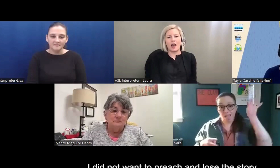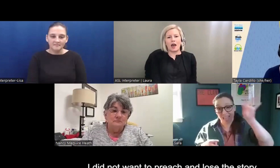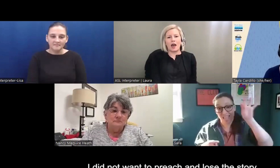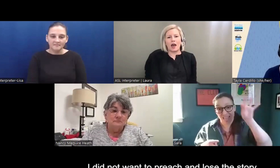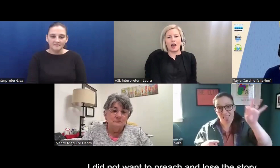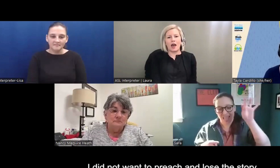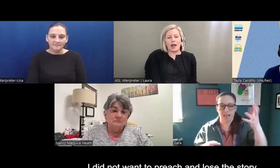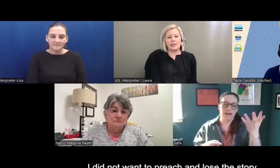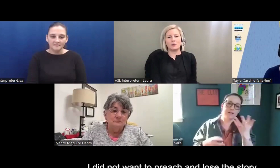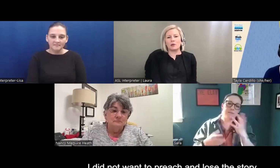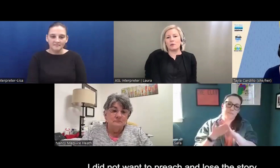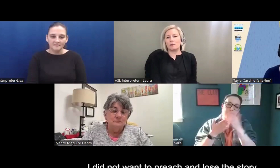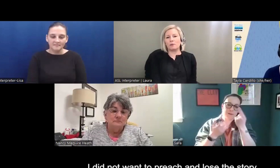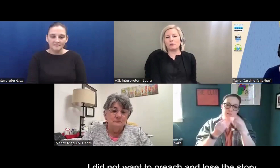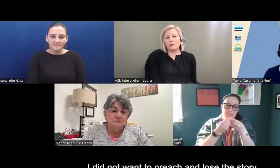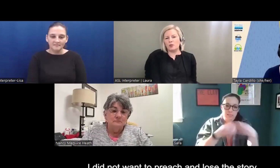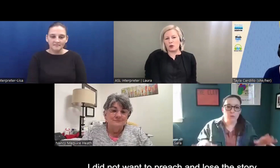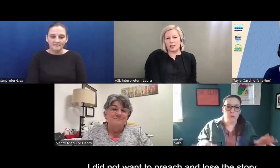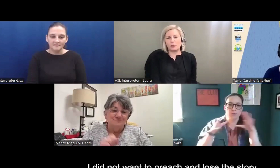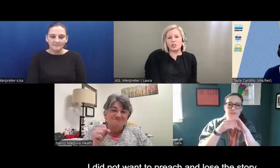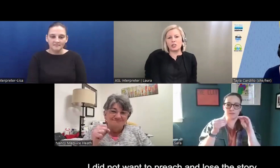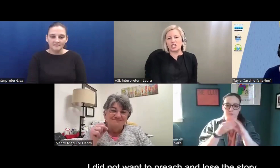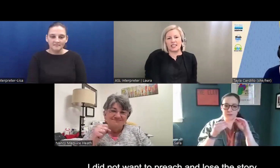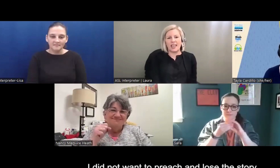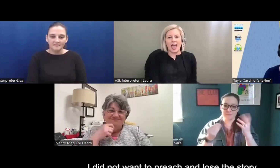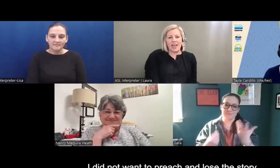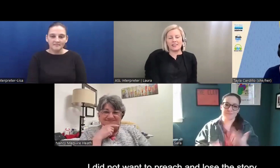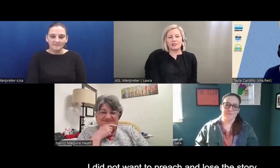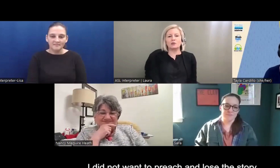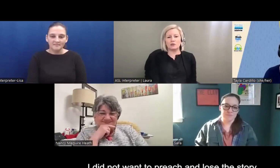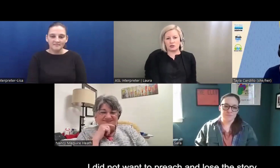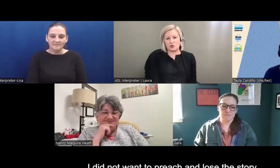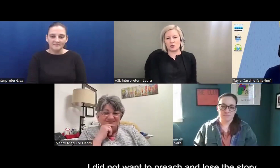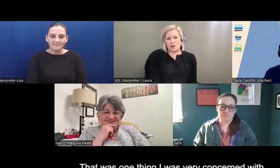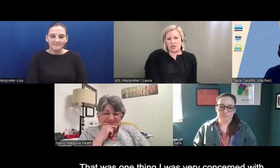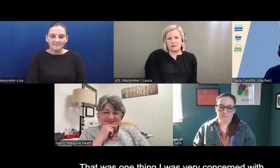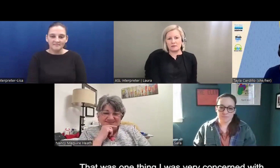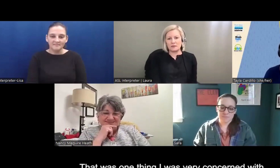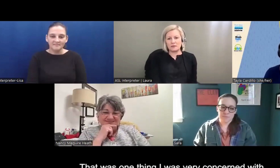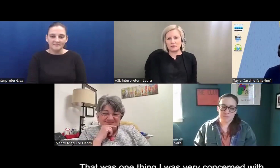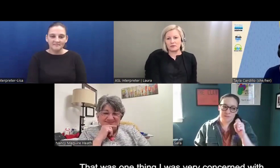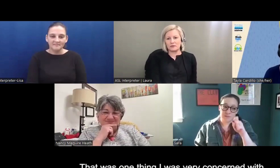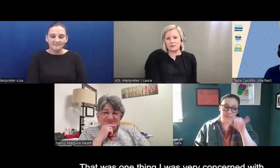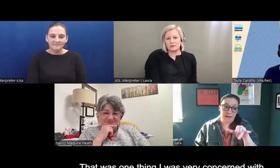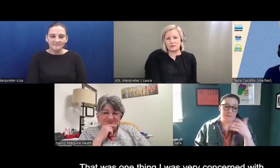I didn't want to be, you know, kind of preaching and then lose the story.